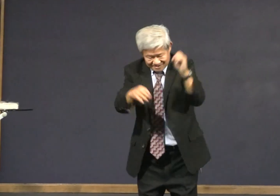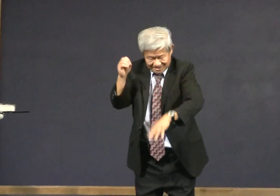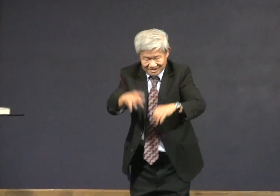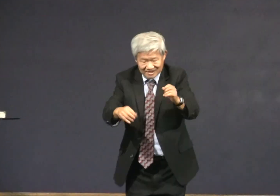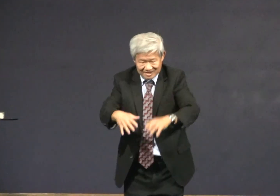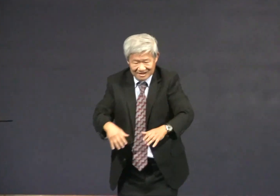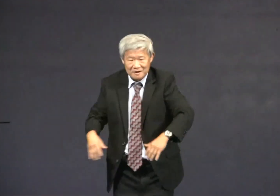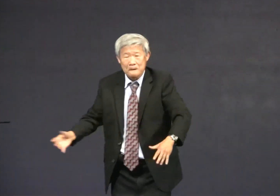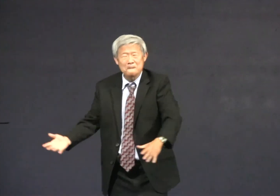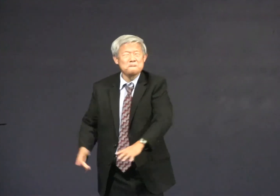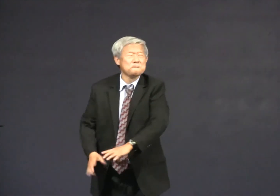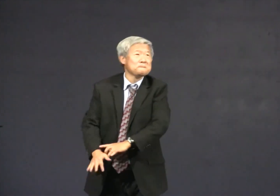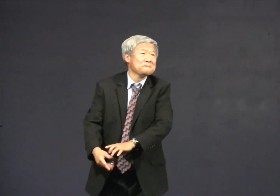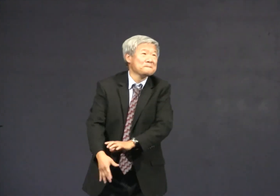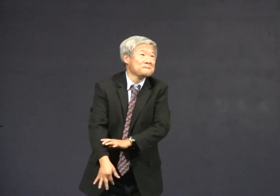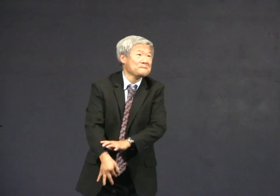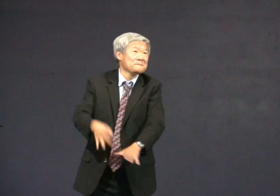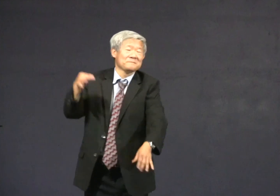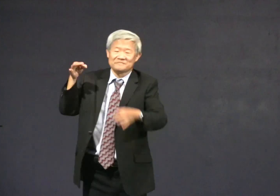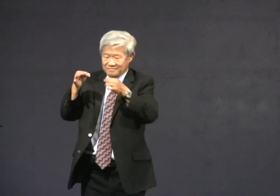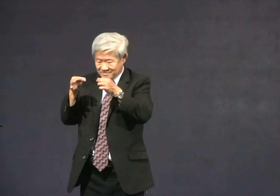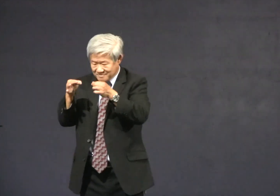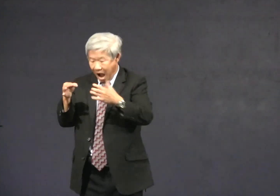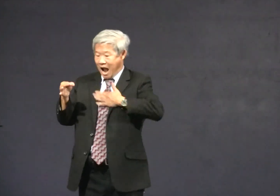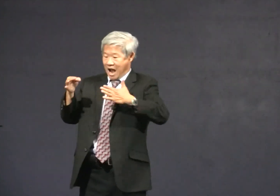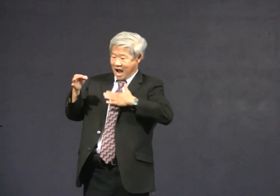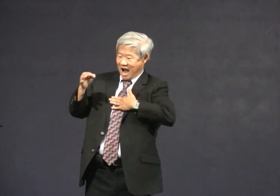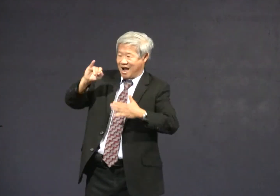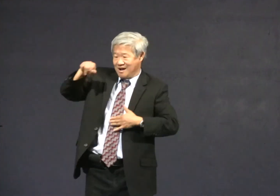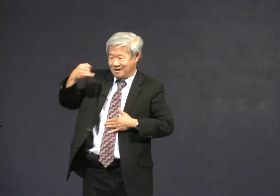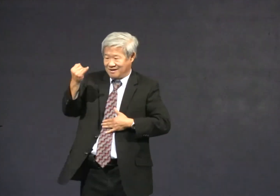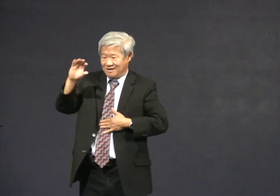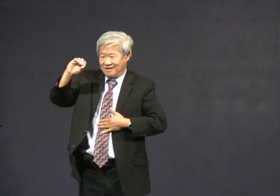and put gospel messages in the pumpkins